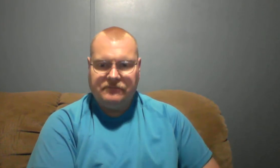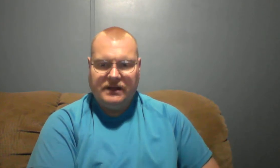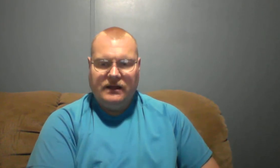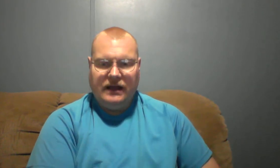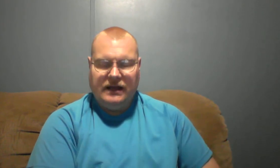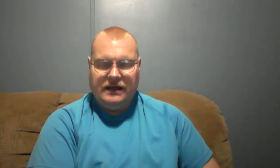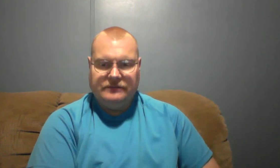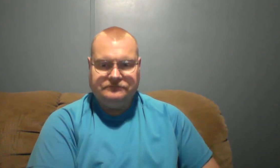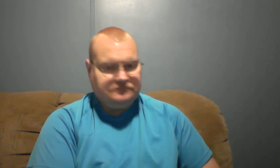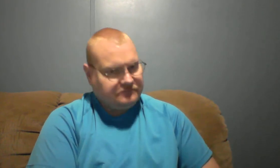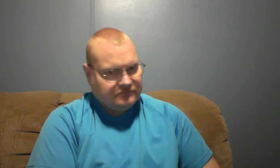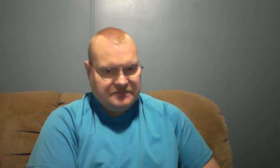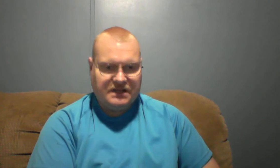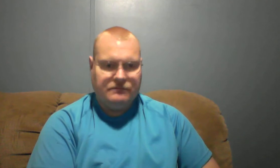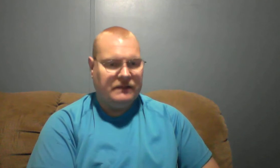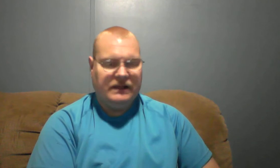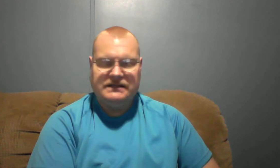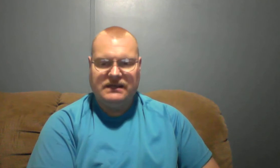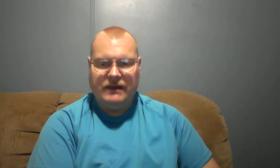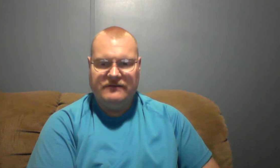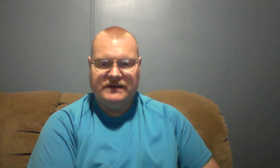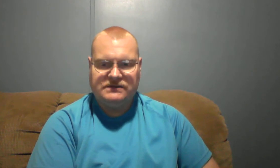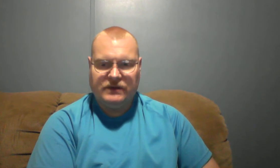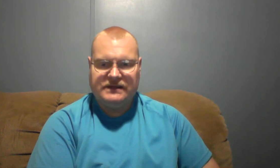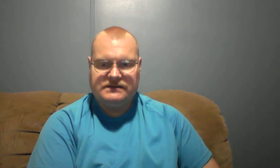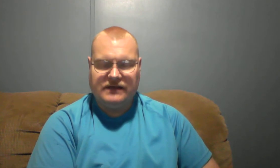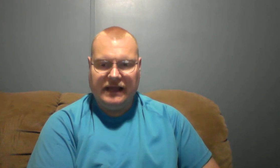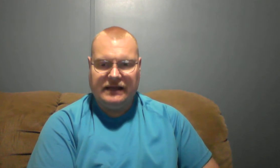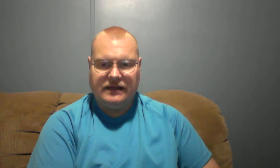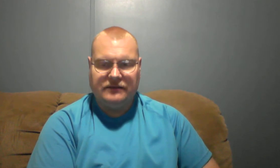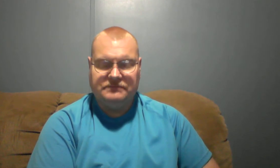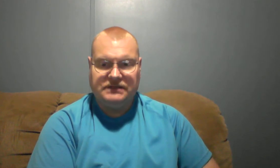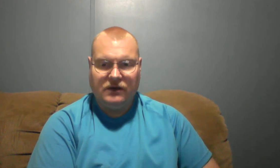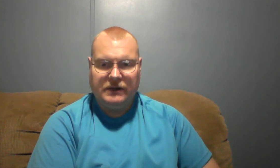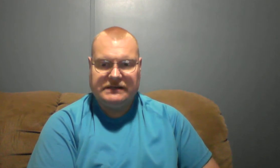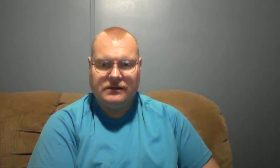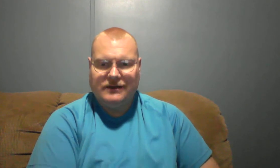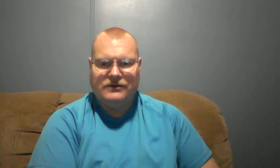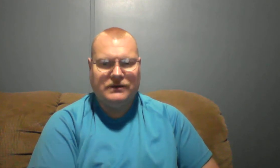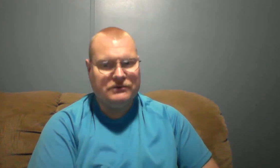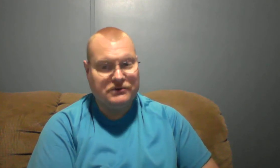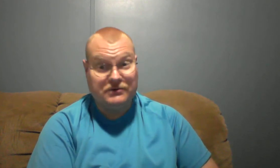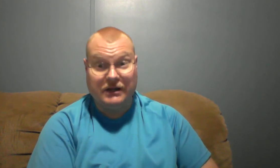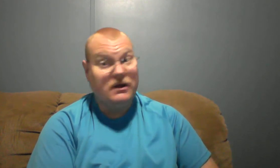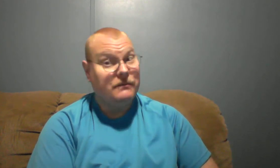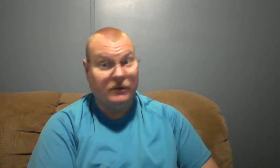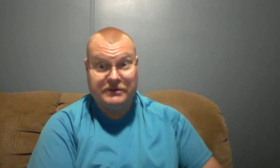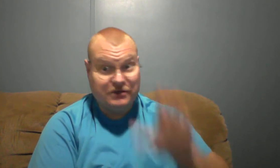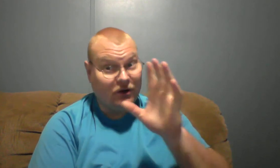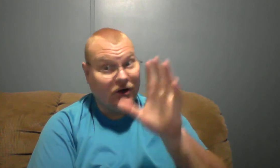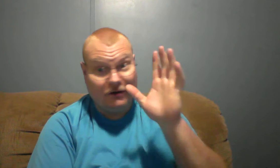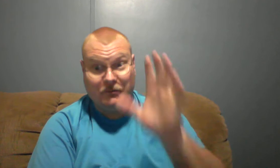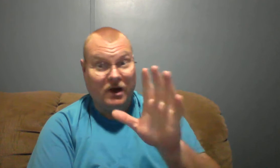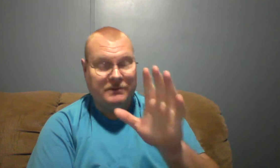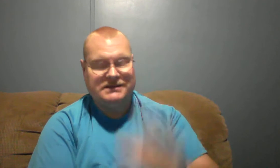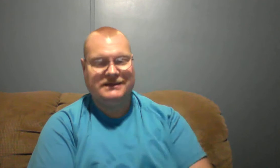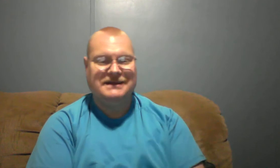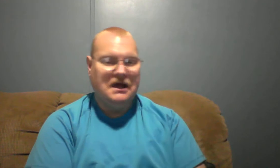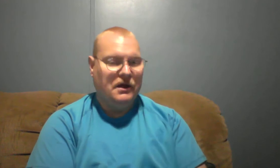make plans to come out and visit with us and as always, purpose in our heart, promise that we